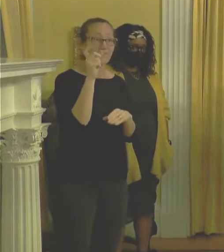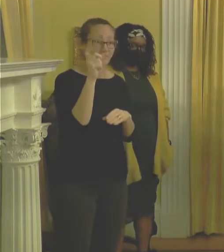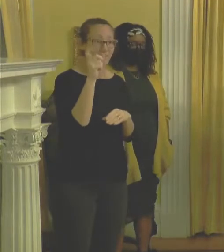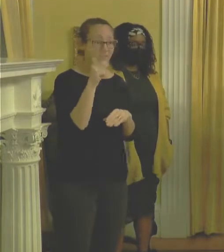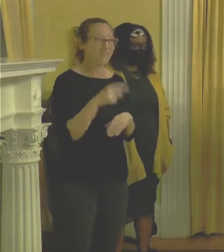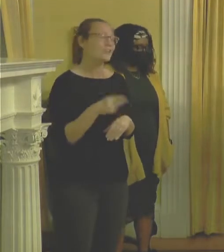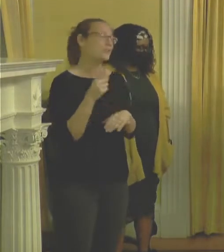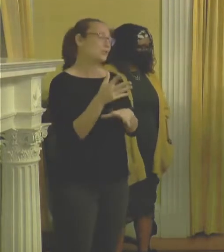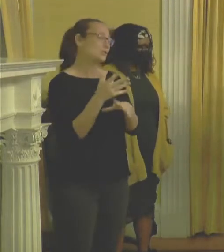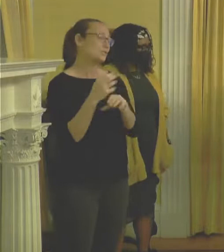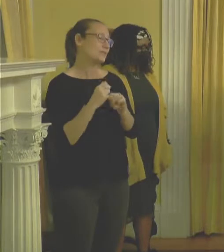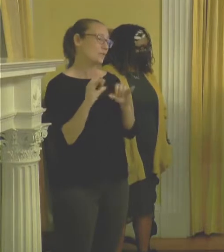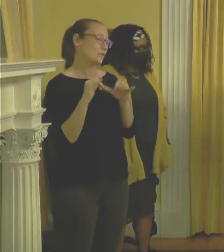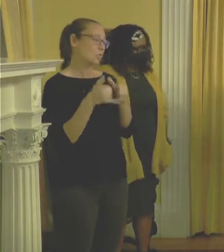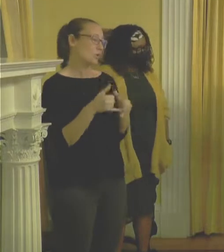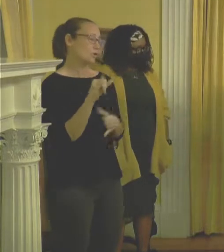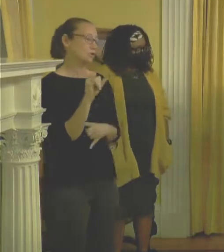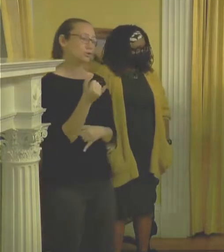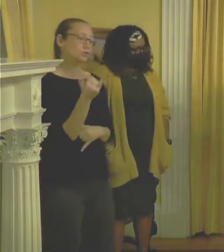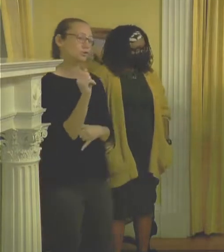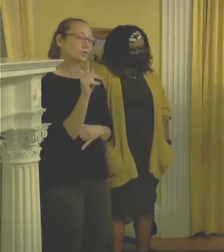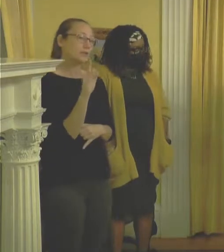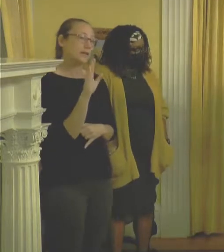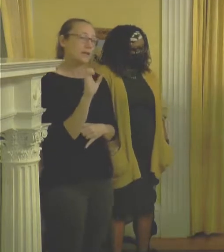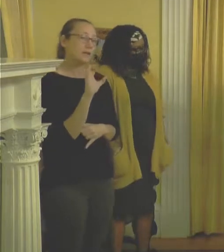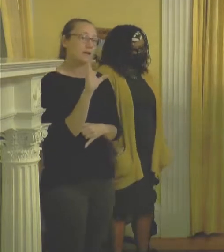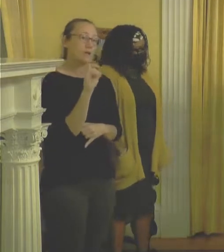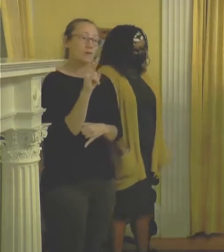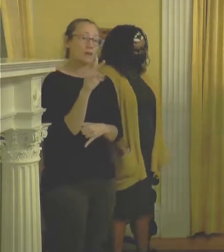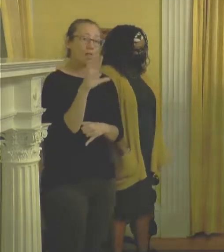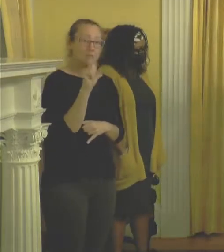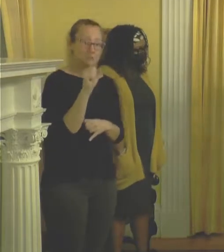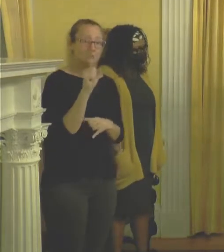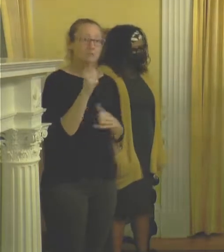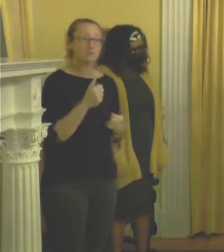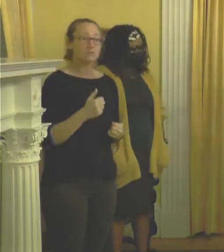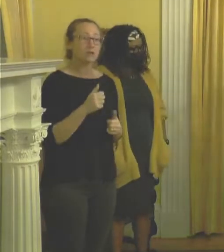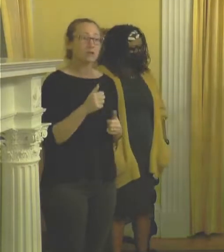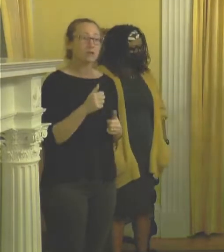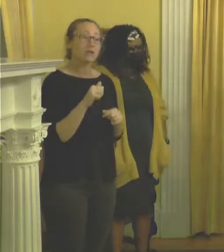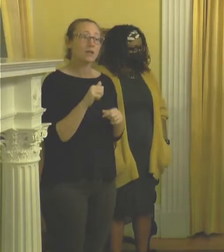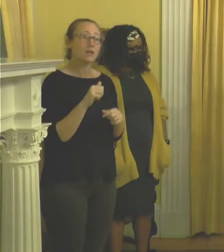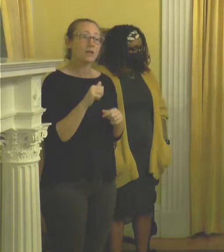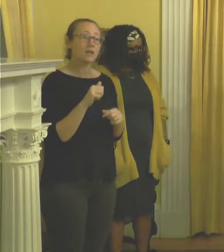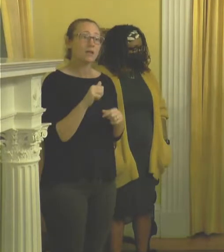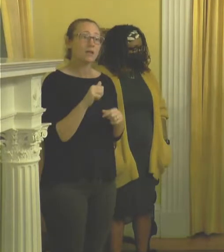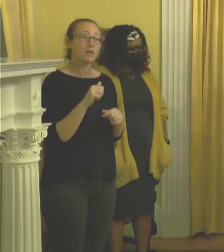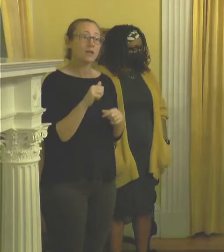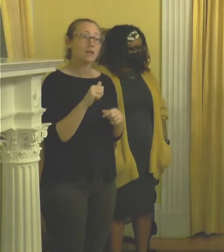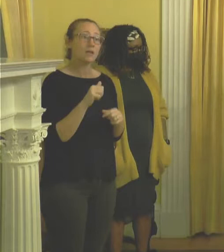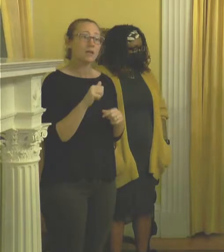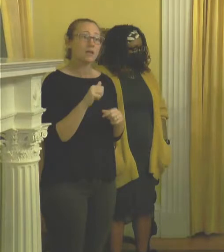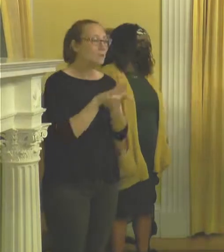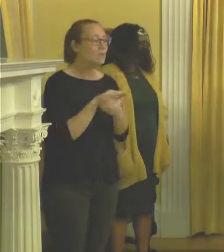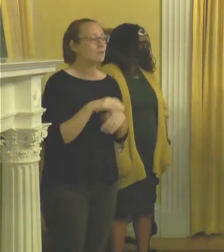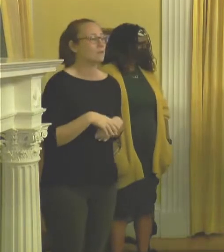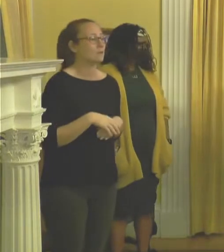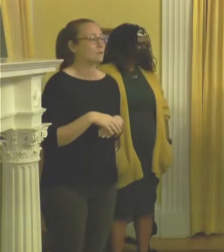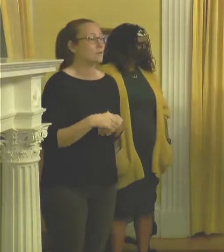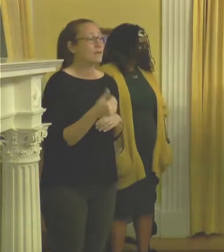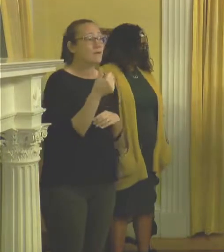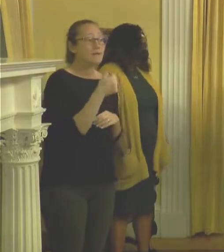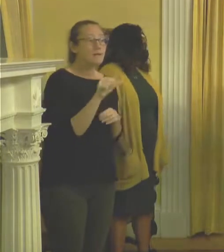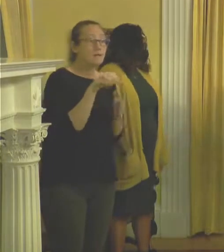is the recipient of the Jackie Cornelius Art Residency at the Douglas Anderson School of the Arts, the Lift Every Student